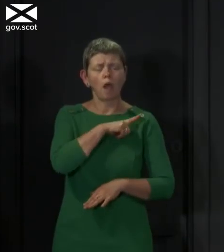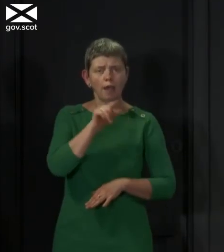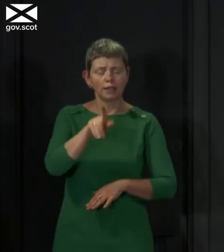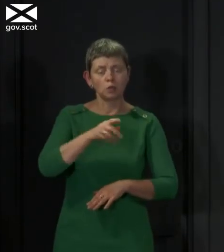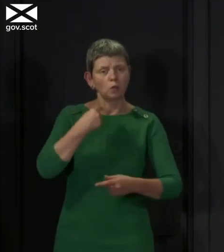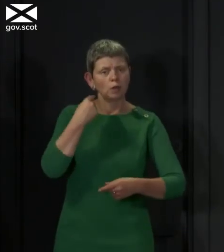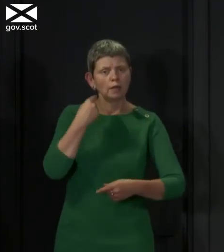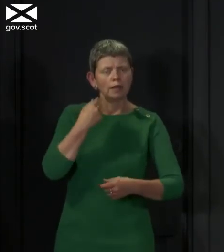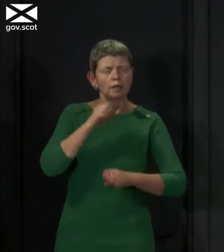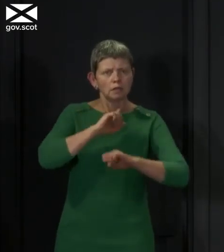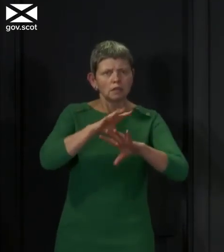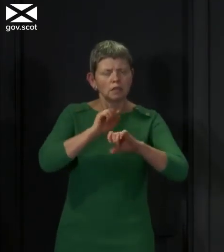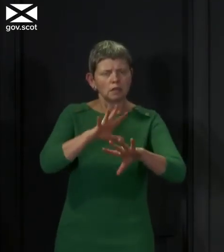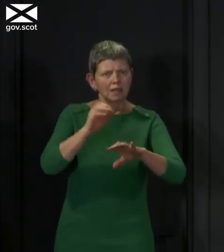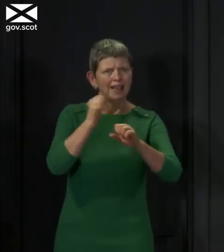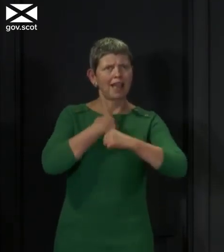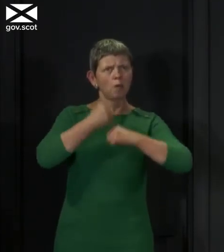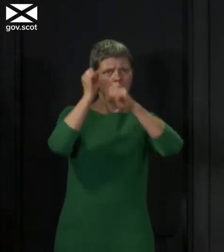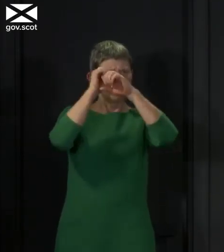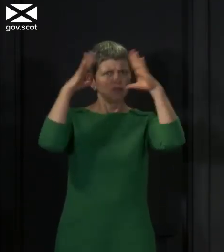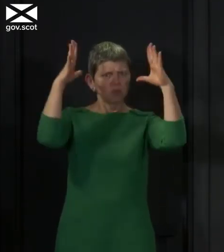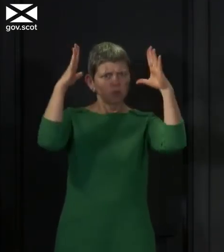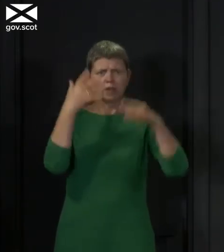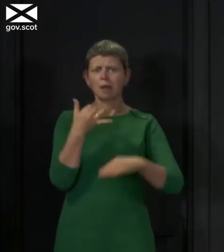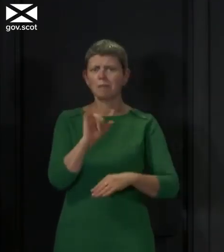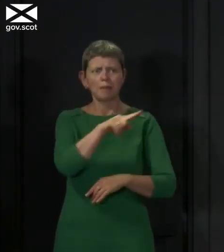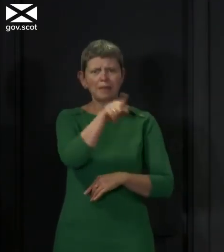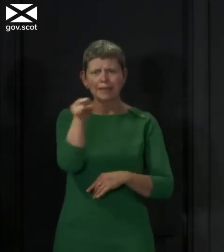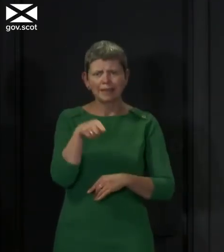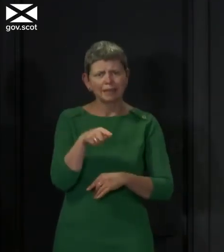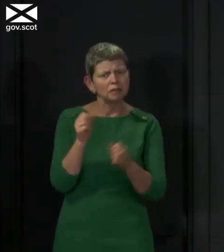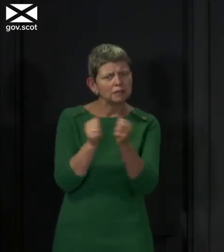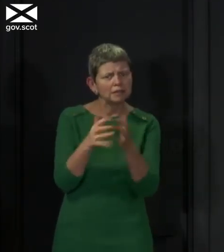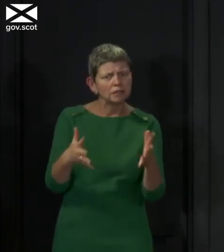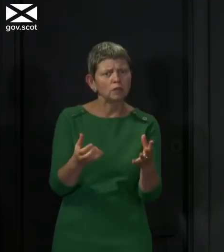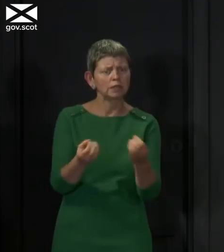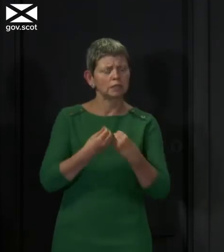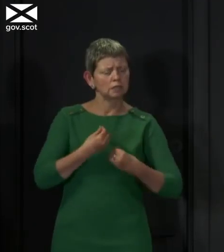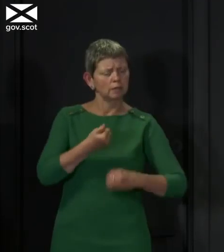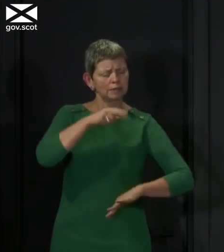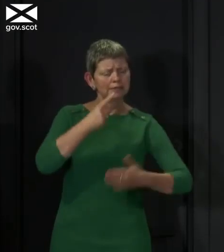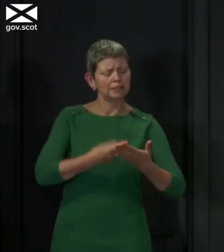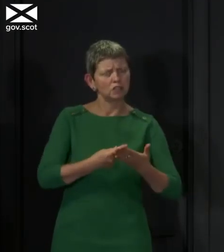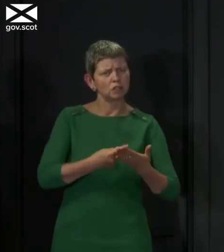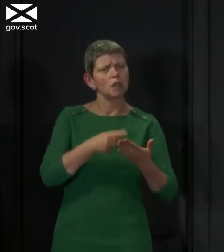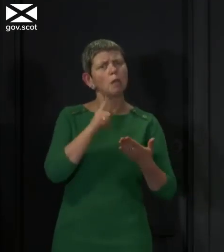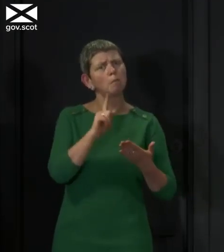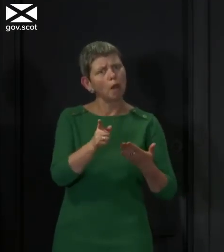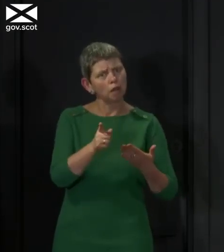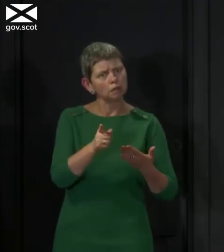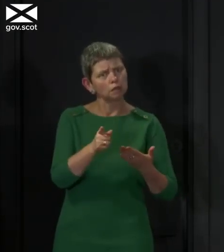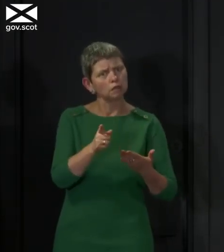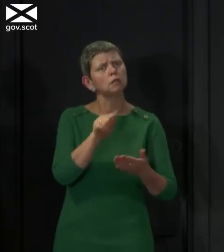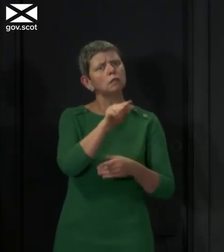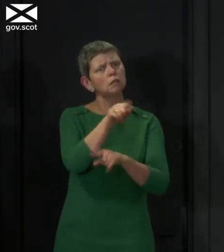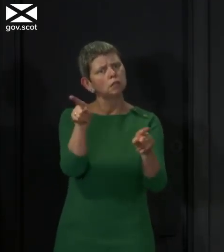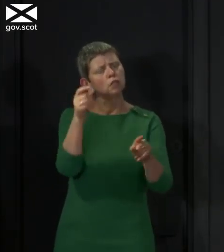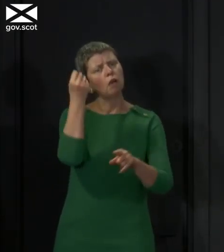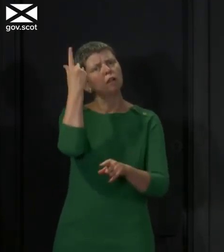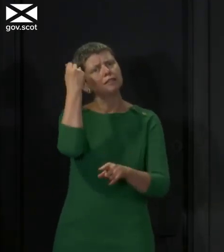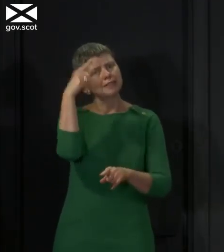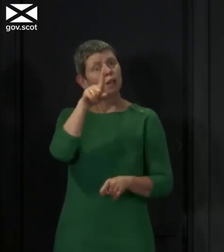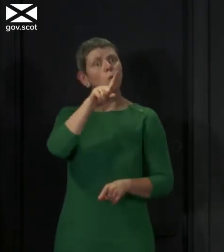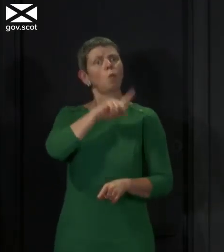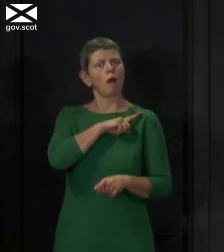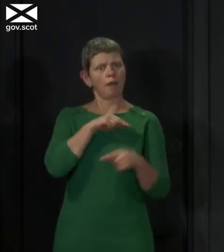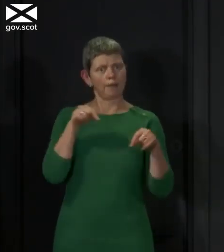there's not unanimous agreement about all of the decisions we're taking, that there's at least an understanding of what is driving these decisions and the pace at which we're taking